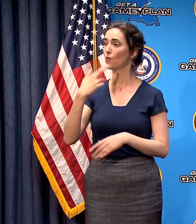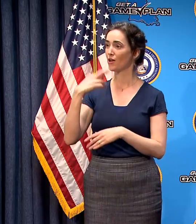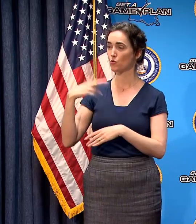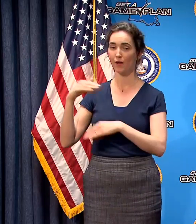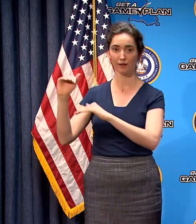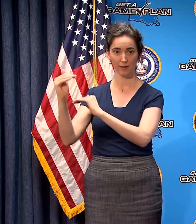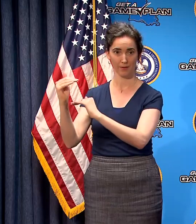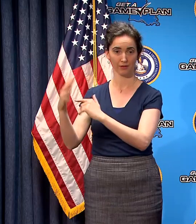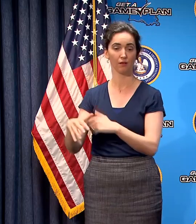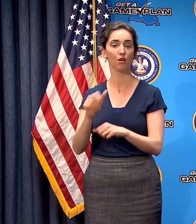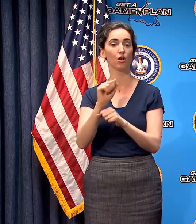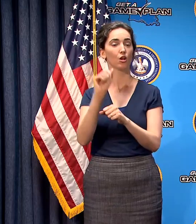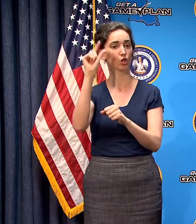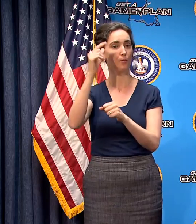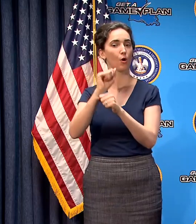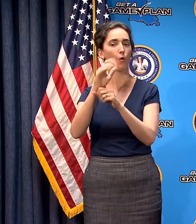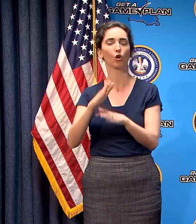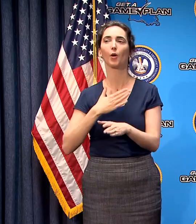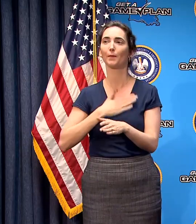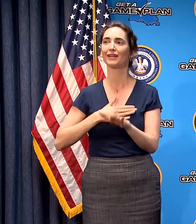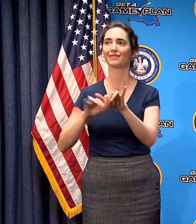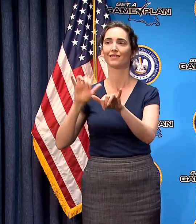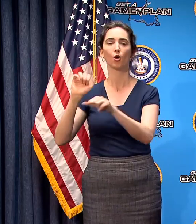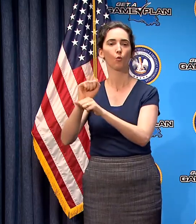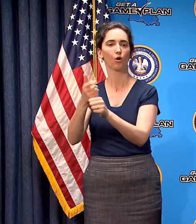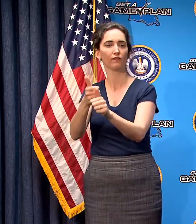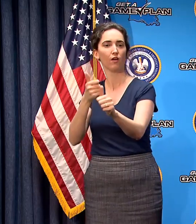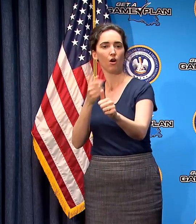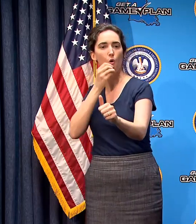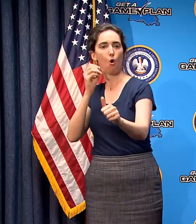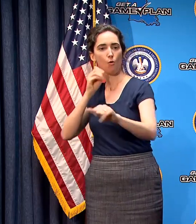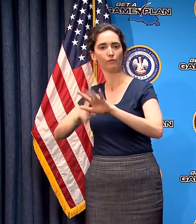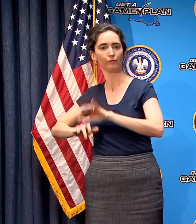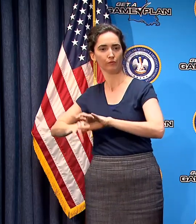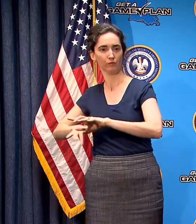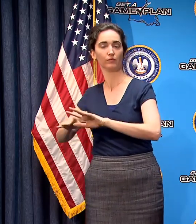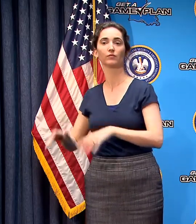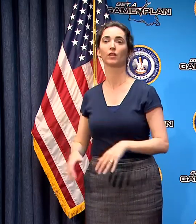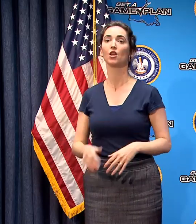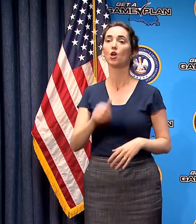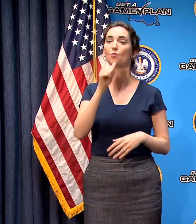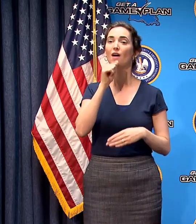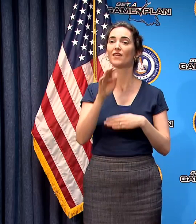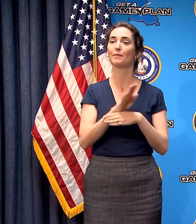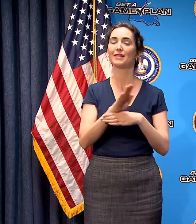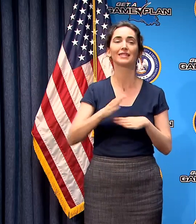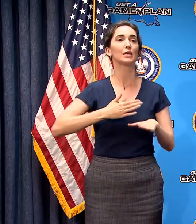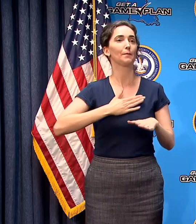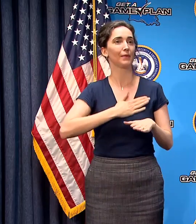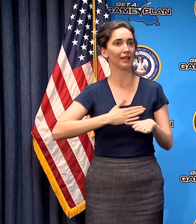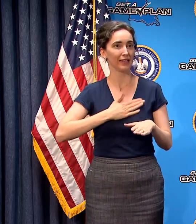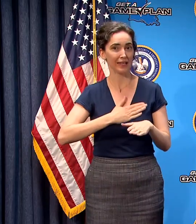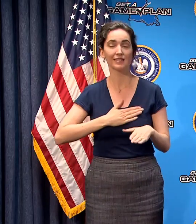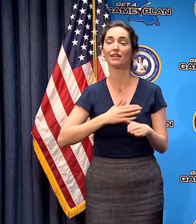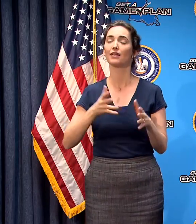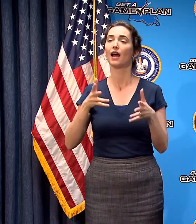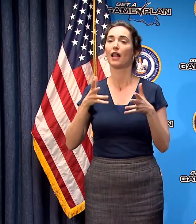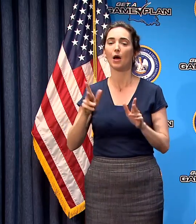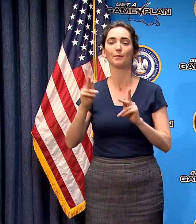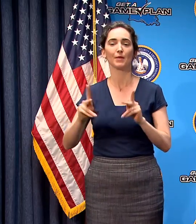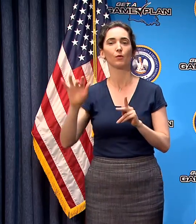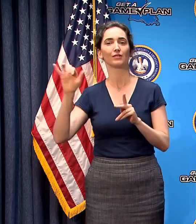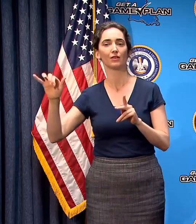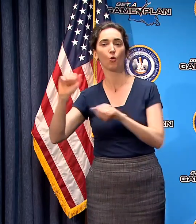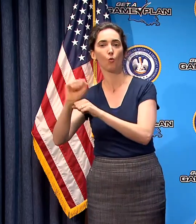government employees to work remotely we've asked private businesses to allow the maximum number of workers to work remotely